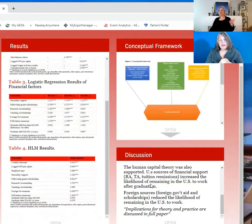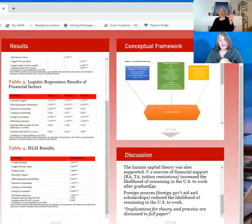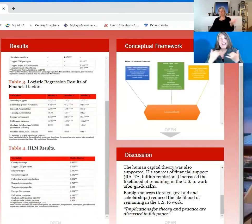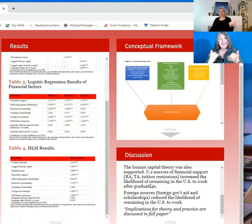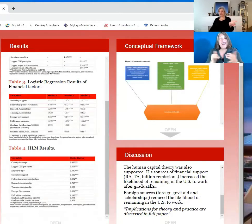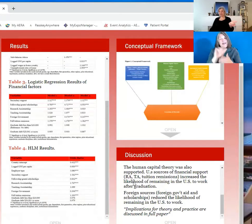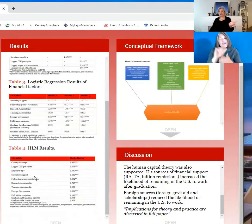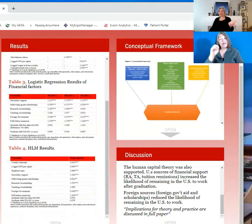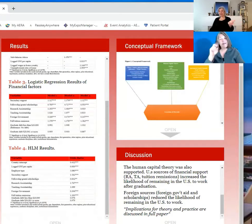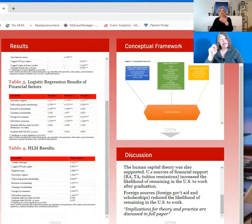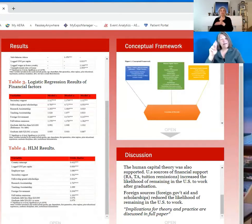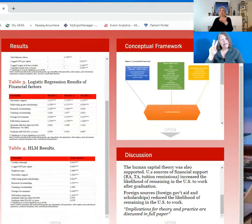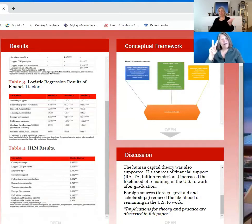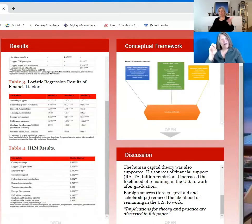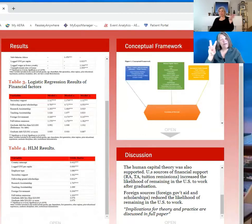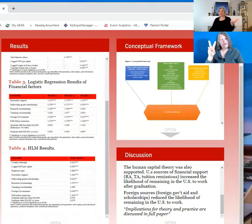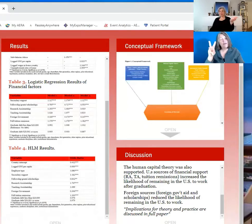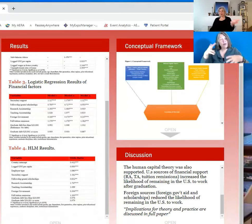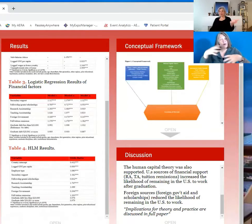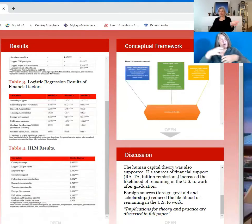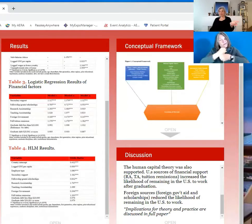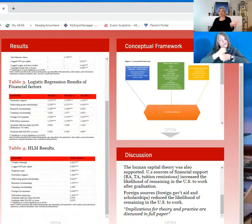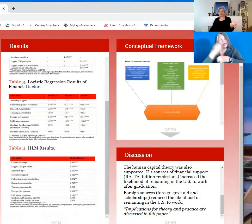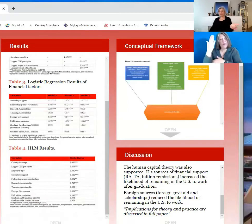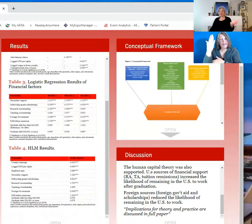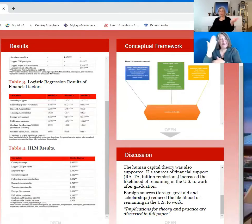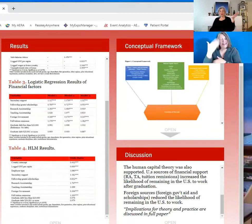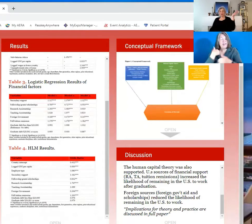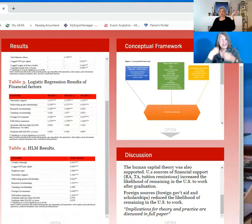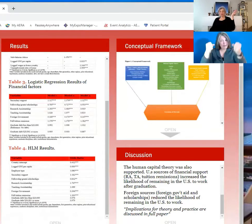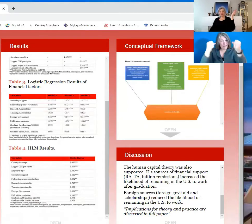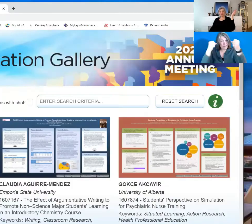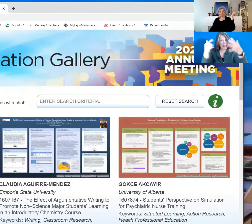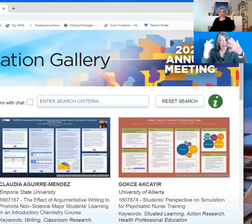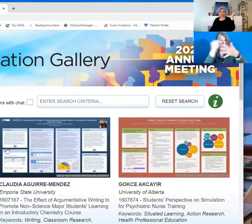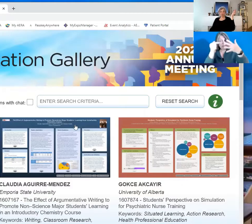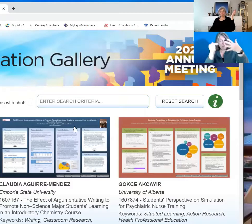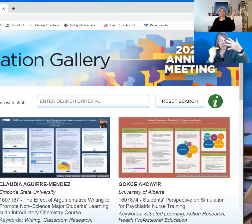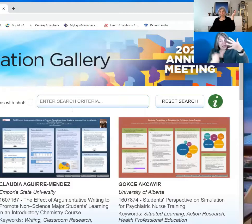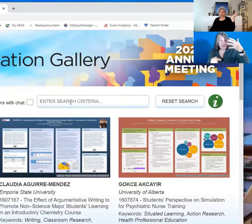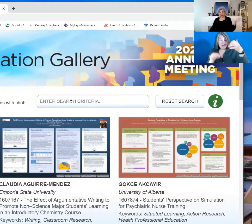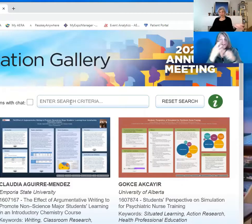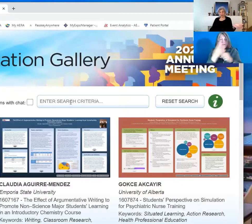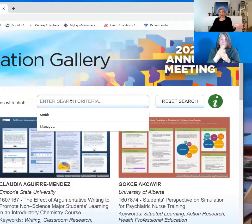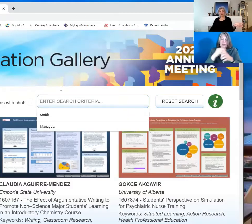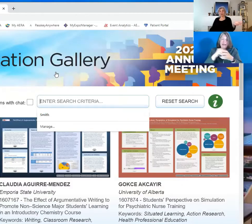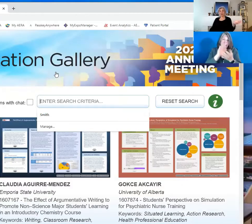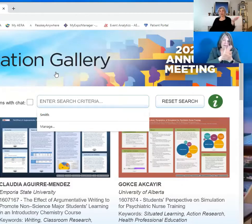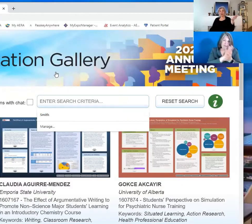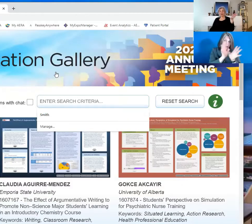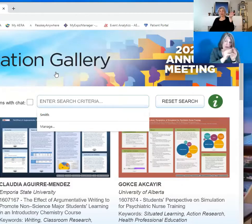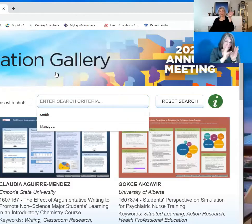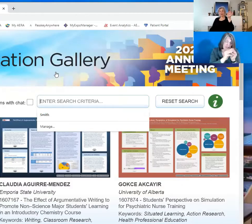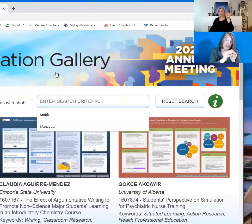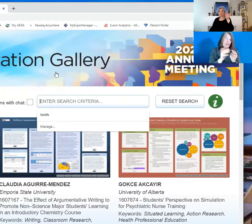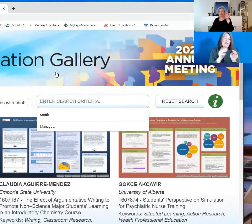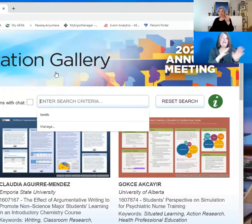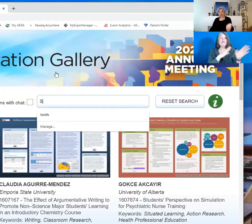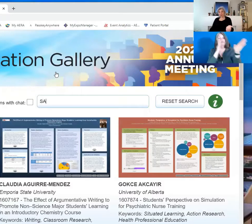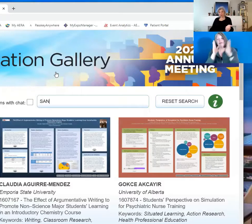overview presentation has many, many more features. Whether you're using it in a paper session, a